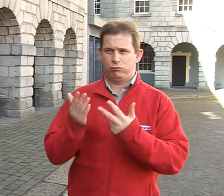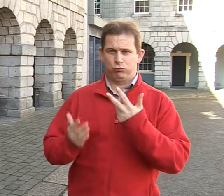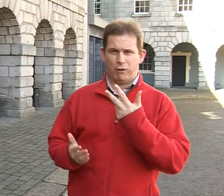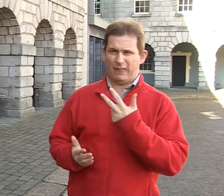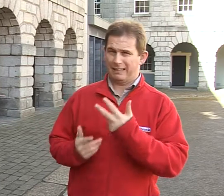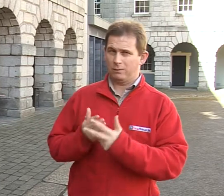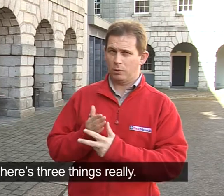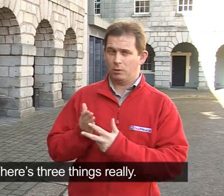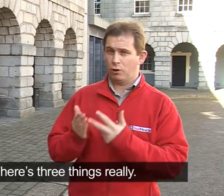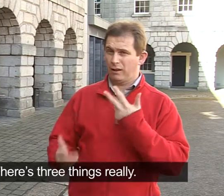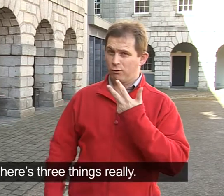There are three things really.